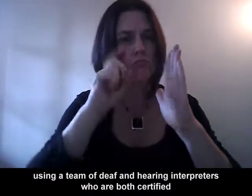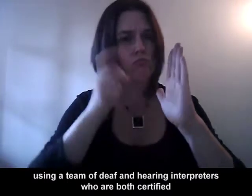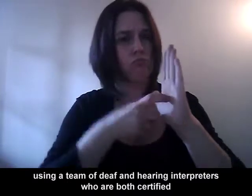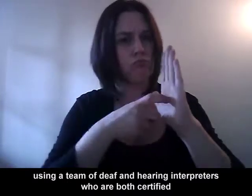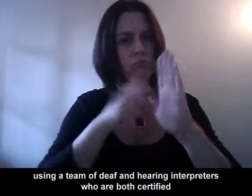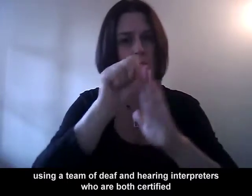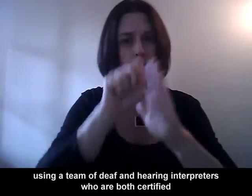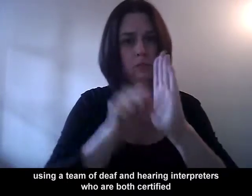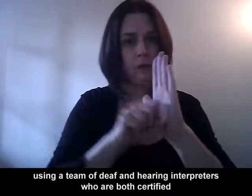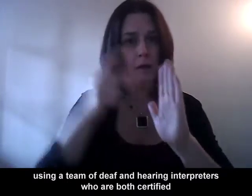certified.